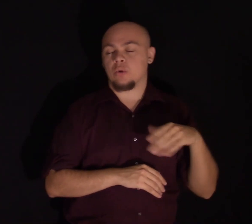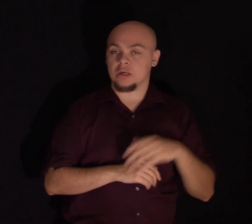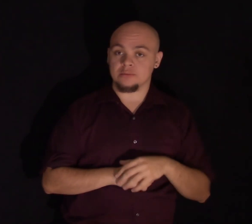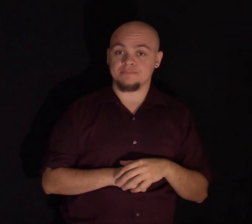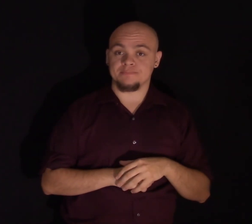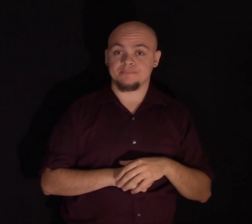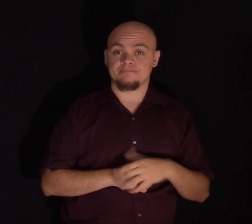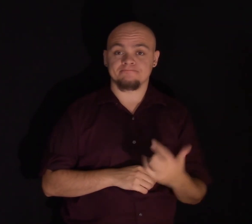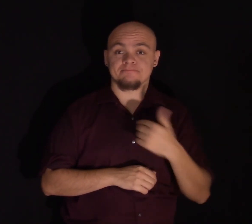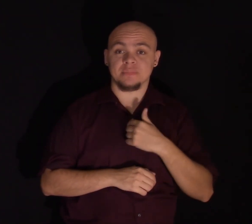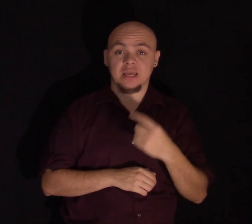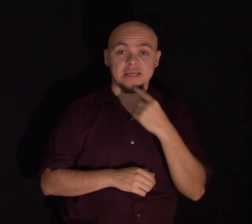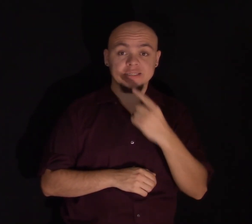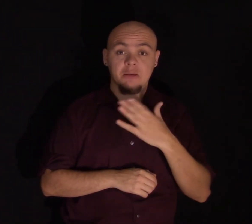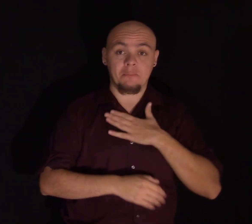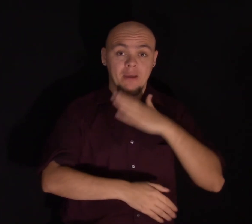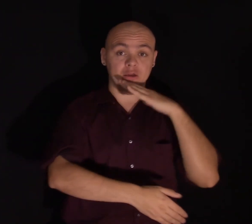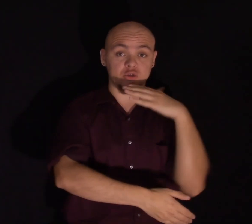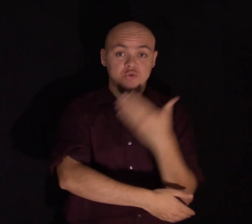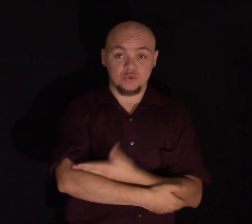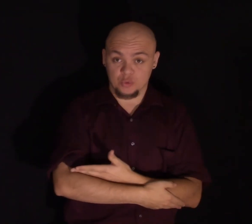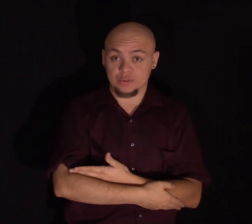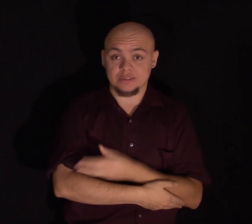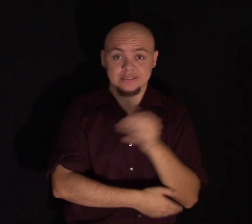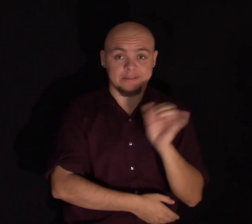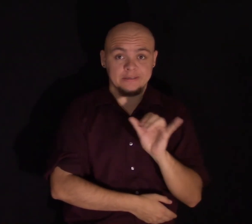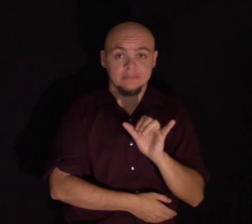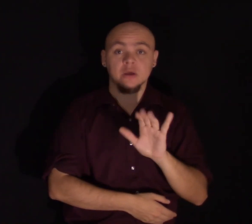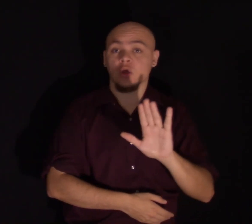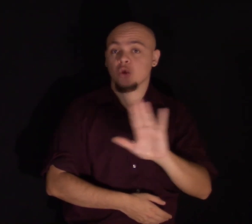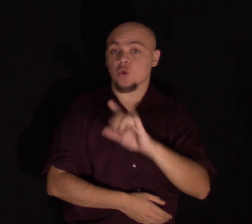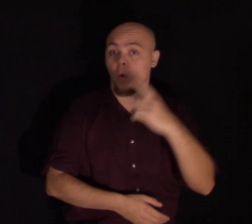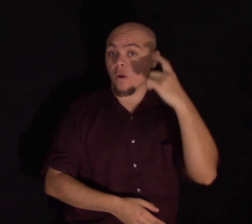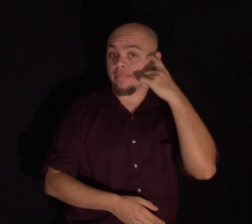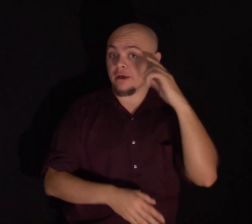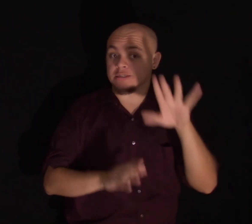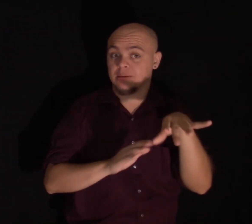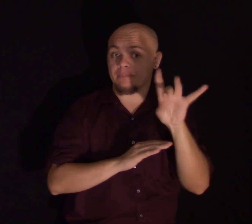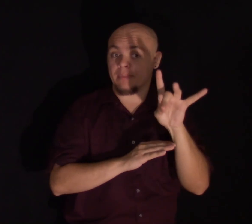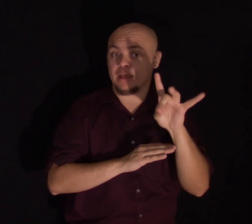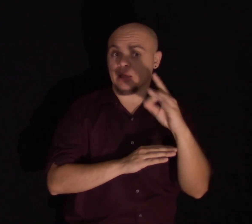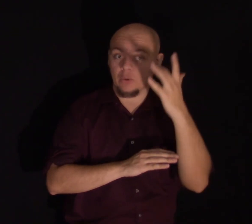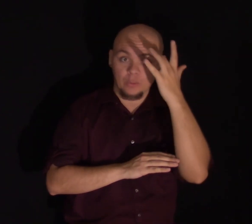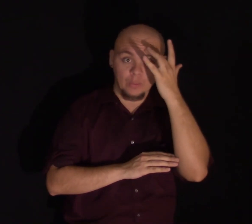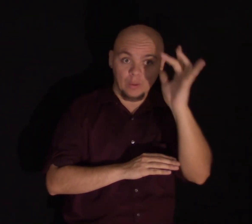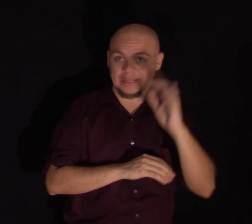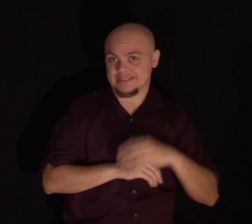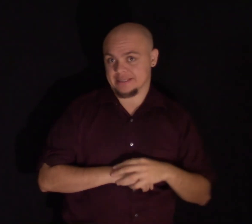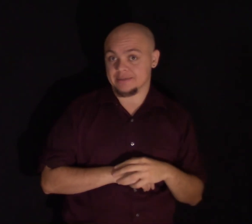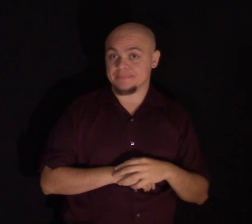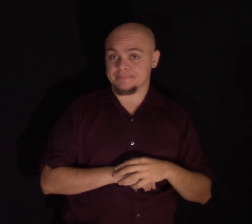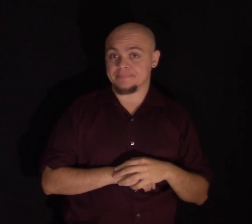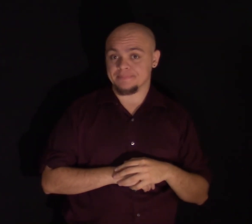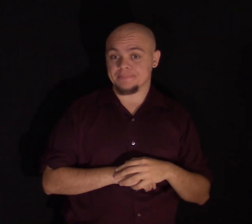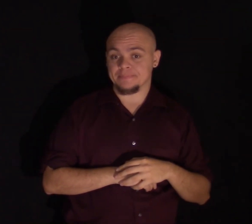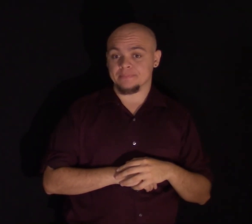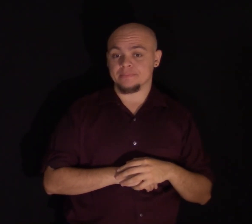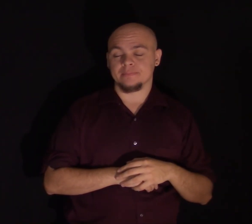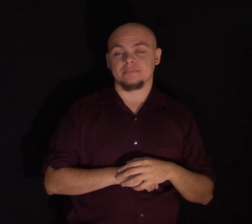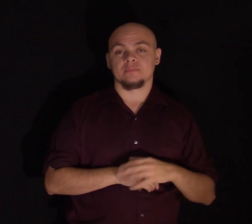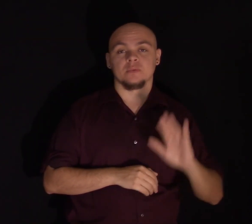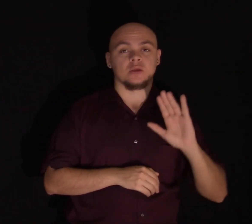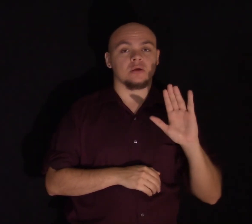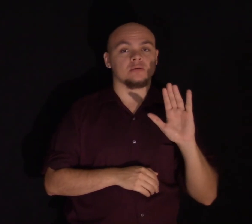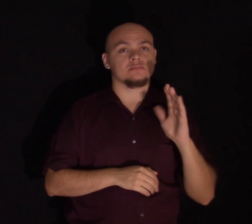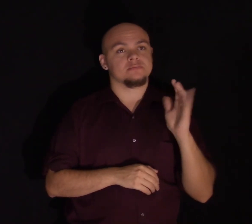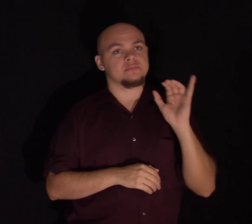As I say to my daughter, choose your thoughts wisely. I also say that to myself. Because, of course, that's